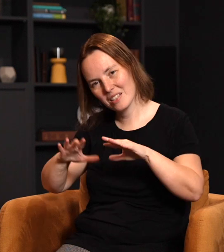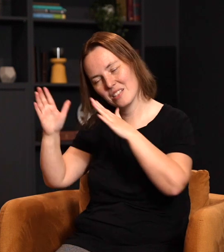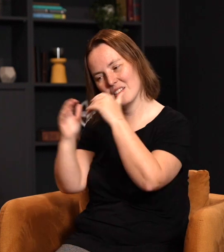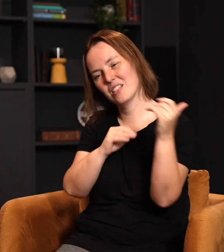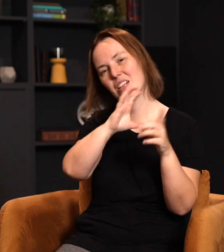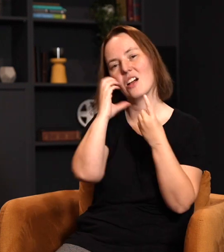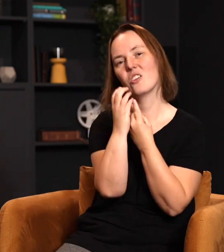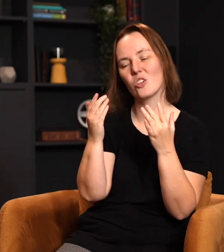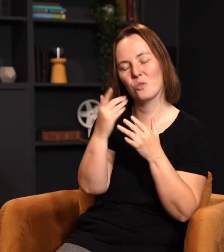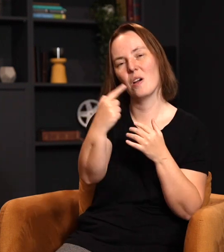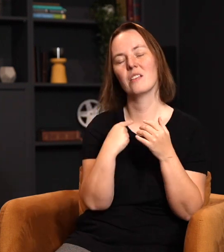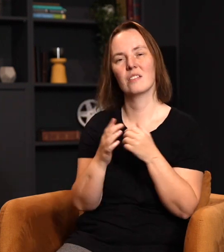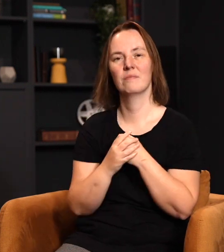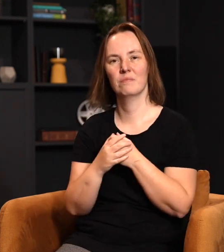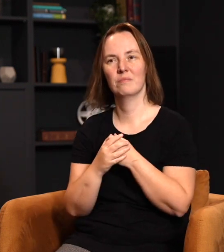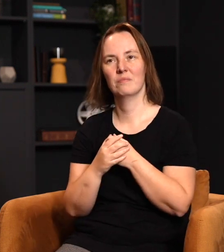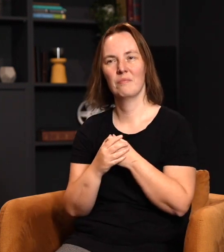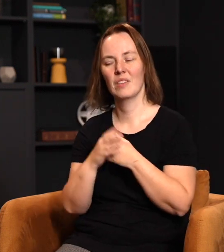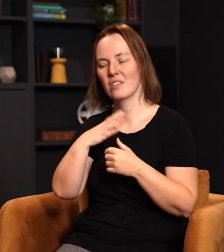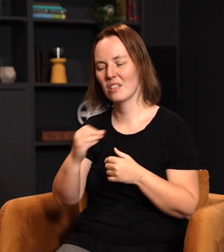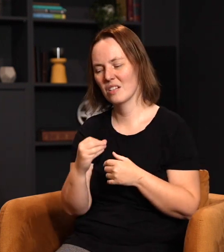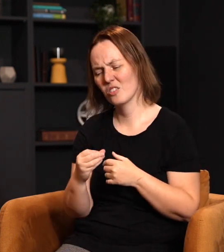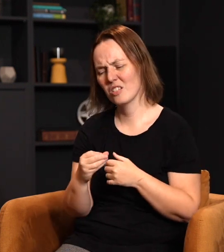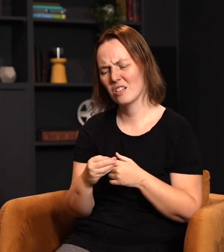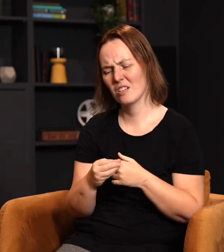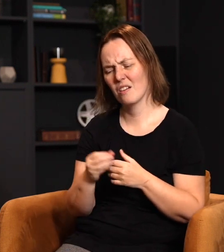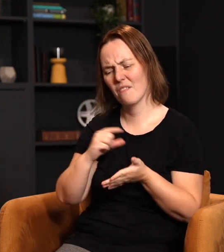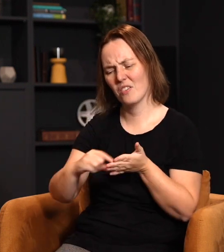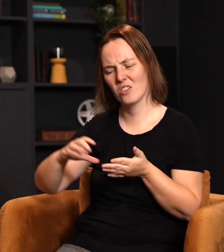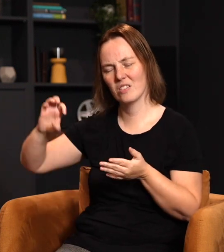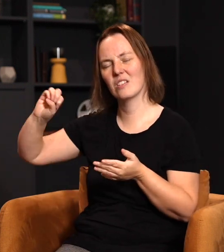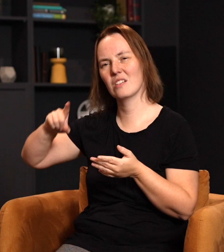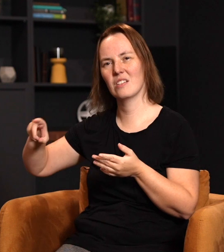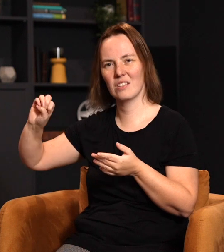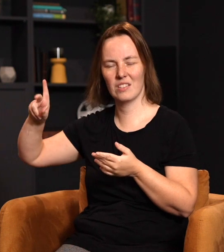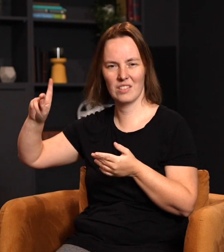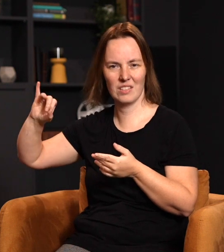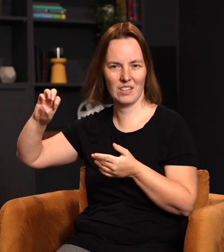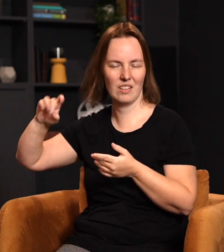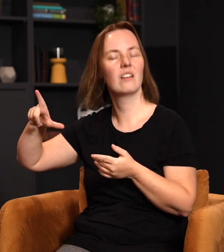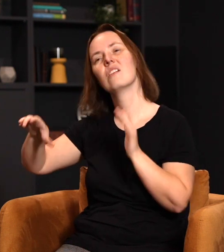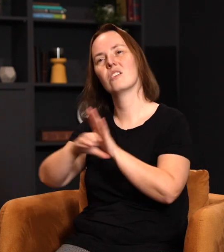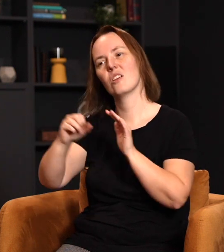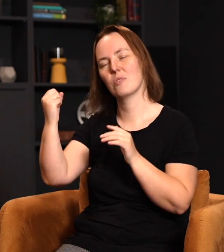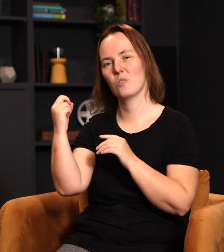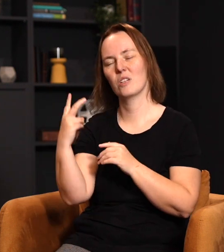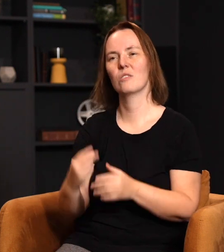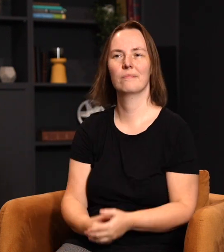city and our culture through us. There's an interesting verse in Ezekiel 22. Israel had turned to idolatry, and God said this to the